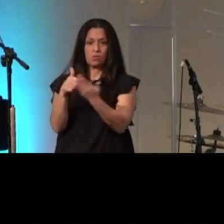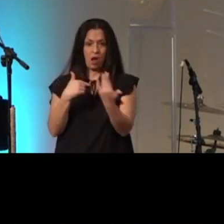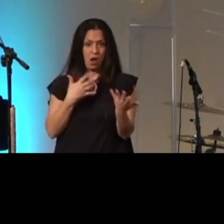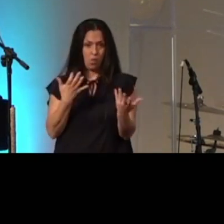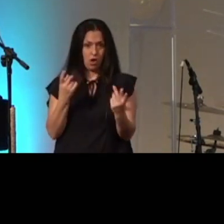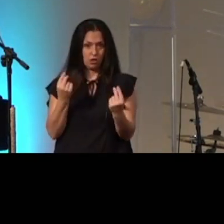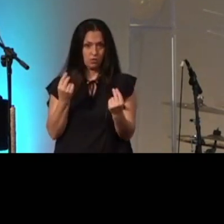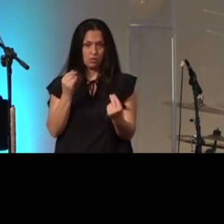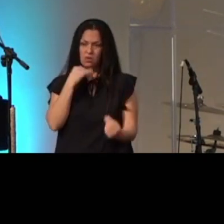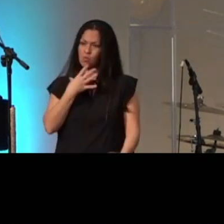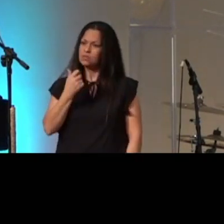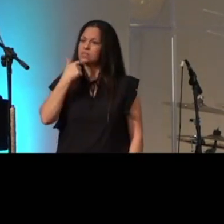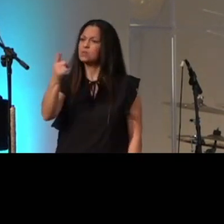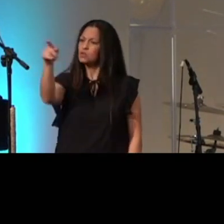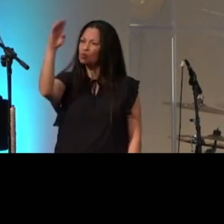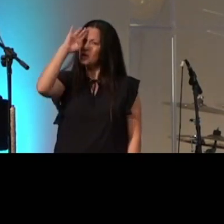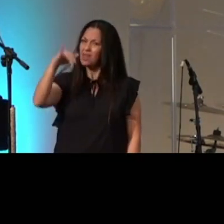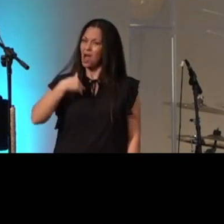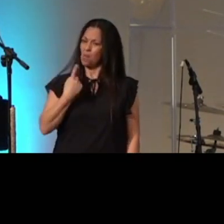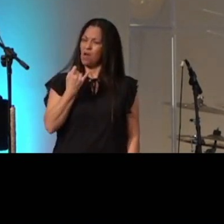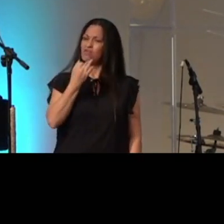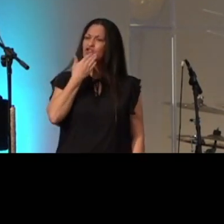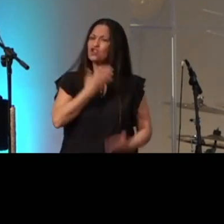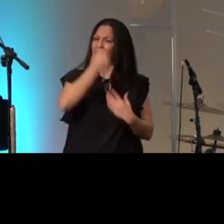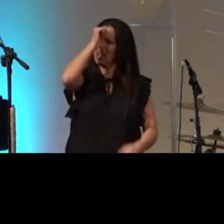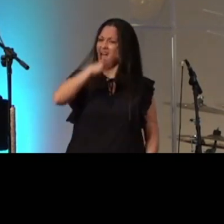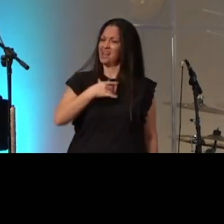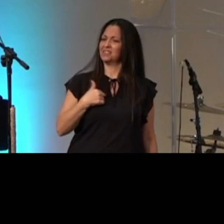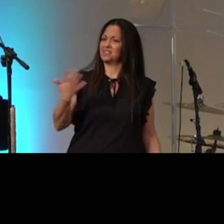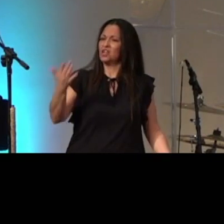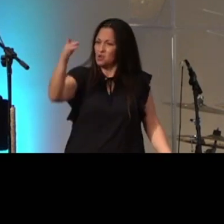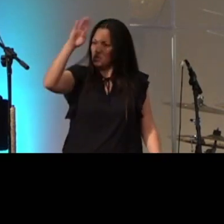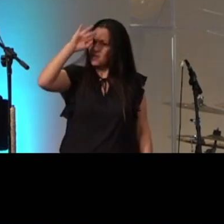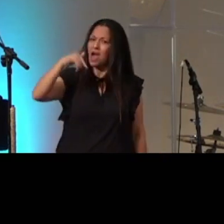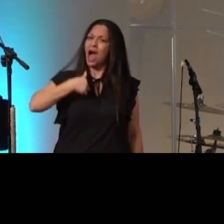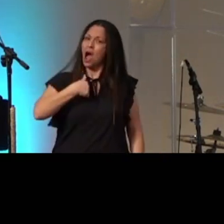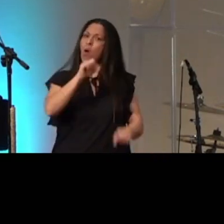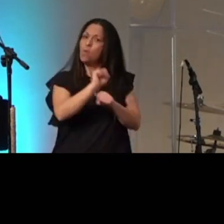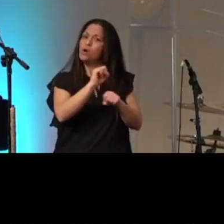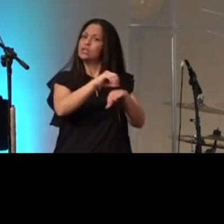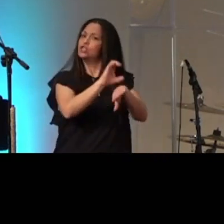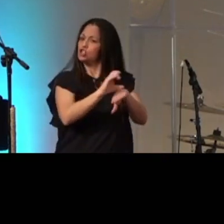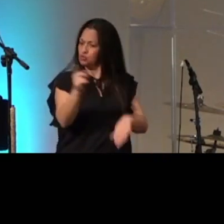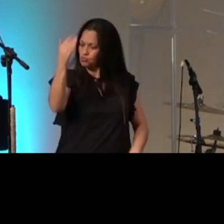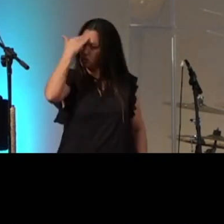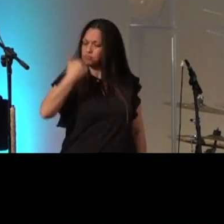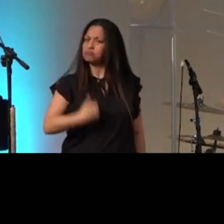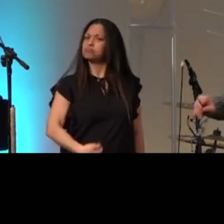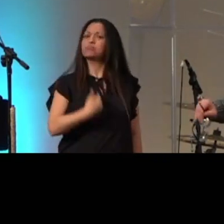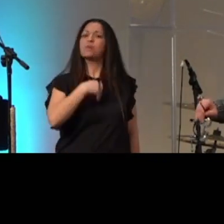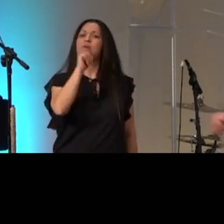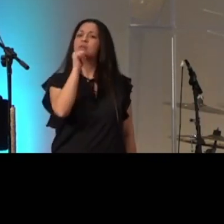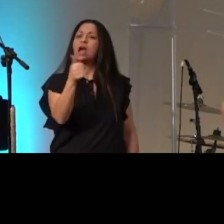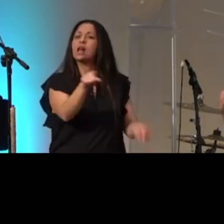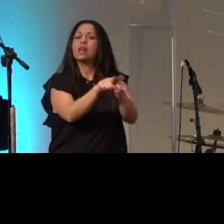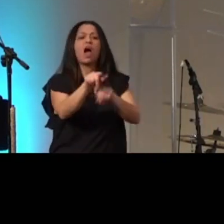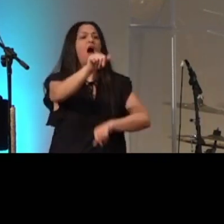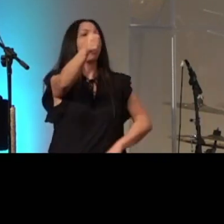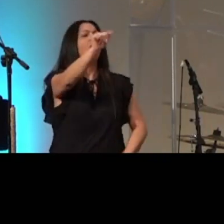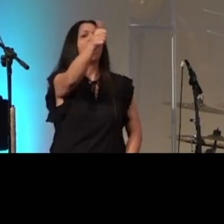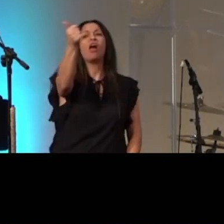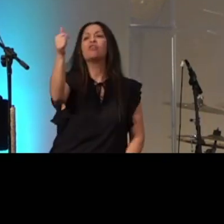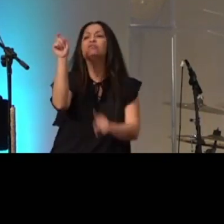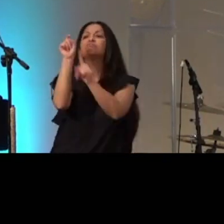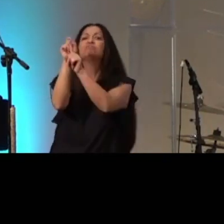don't you know that I'm one of the good guys don't you know that I work at a church don't you know that I'm not like all those other